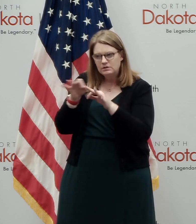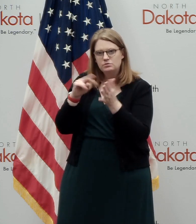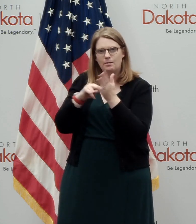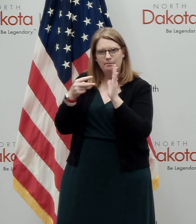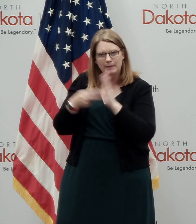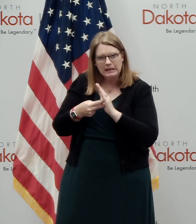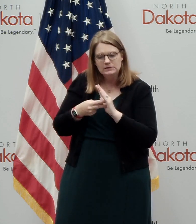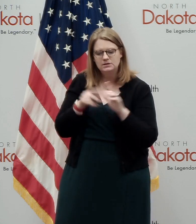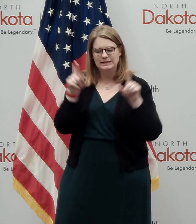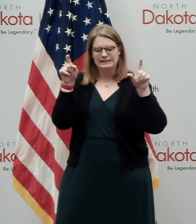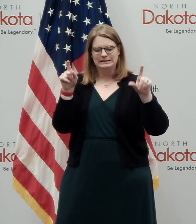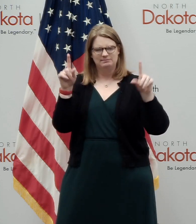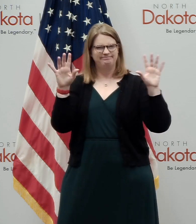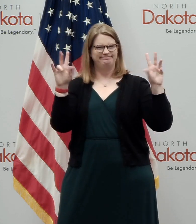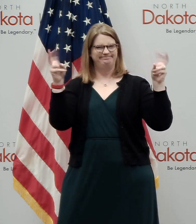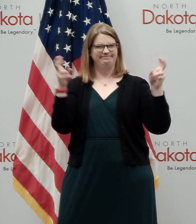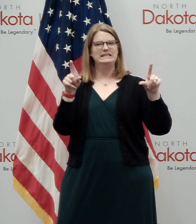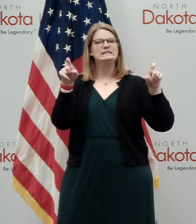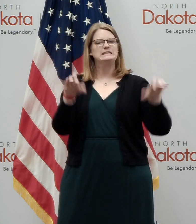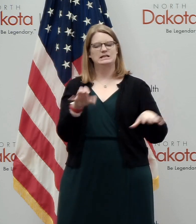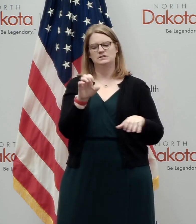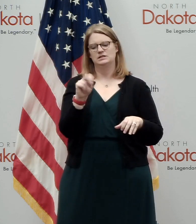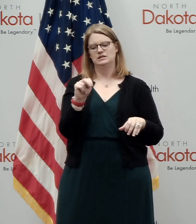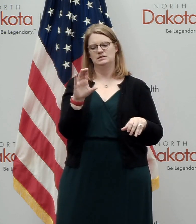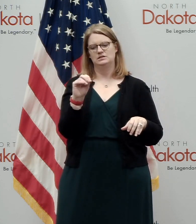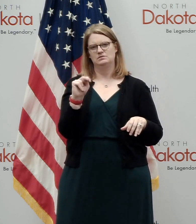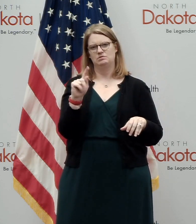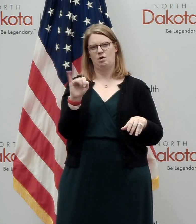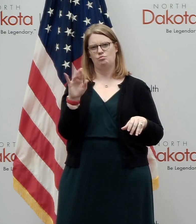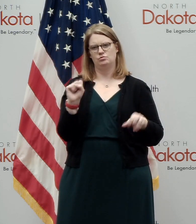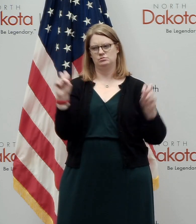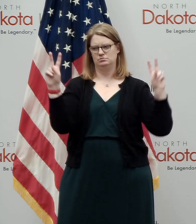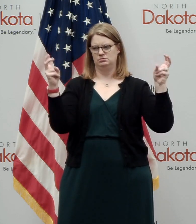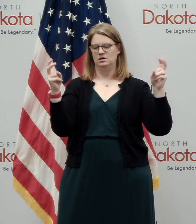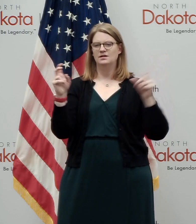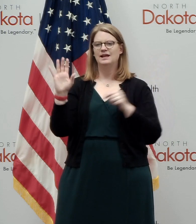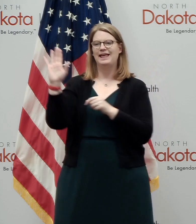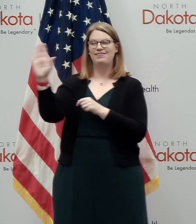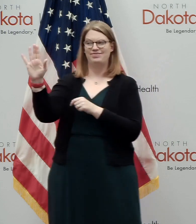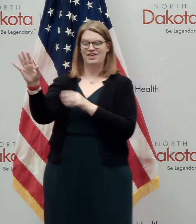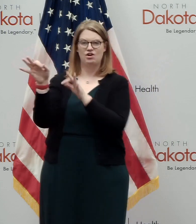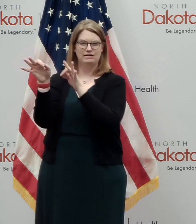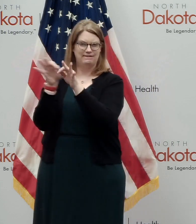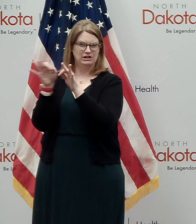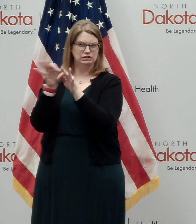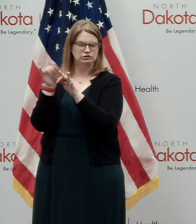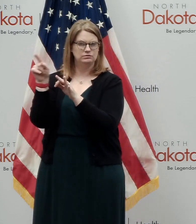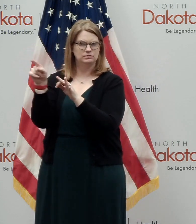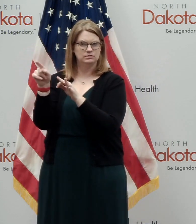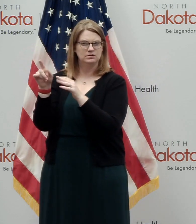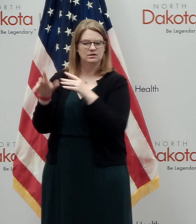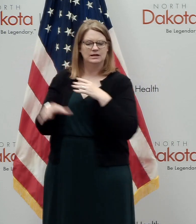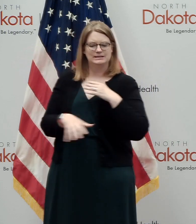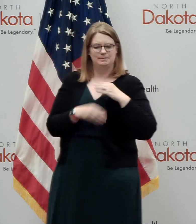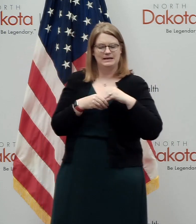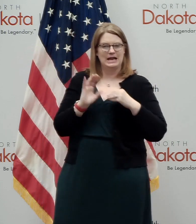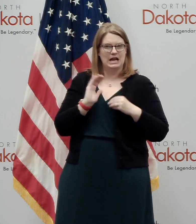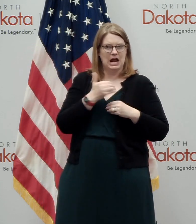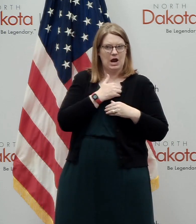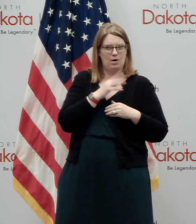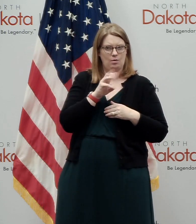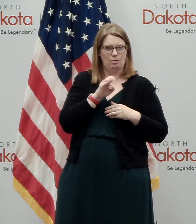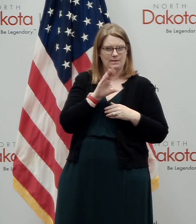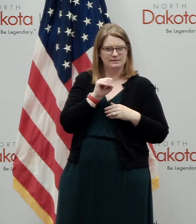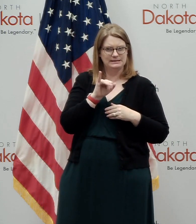test encounters mean. And that definition that they're using on test encounters has been added to our website. Test